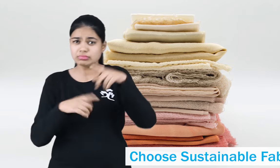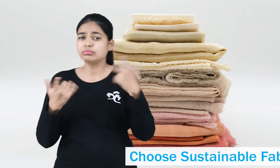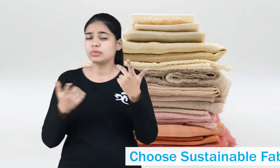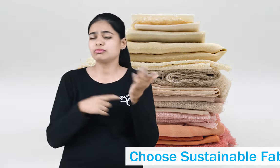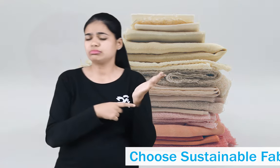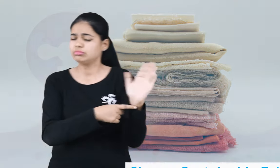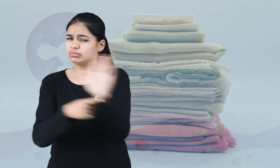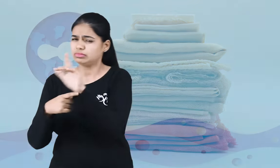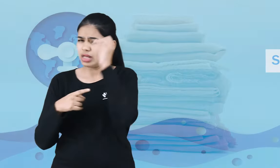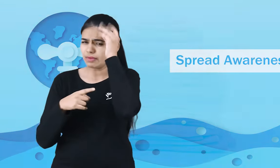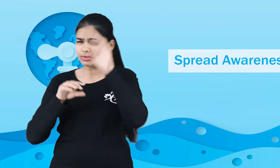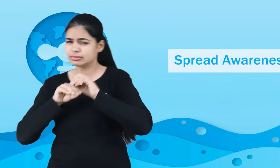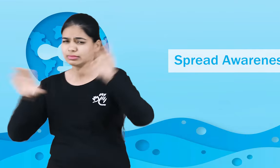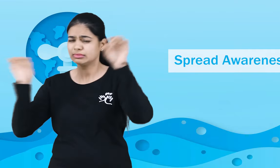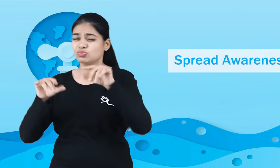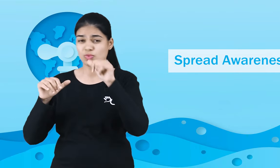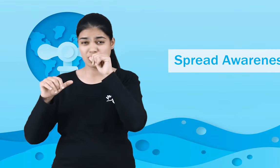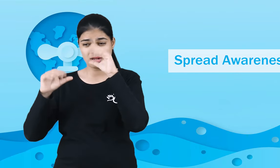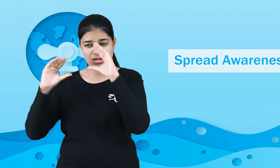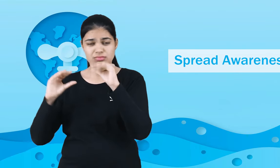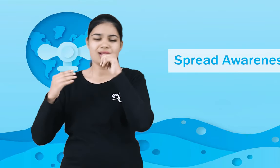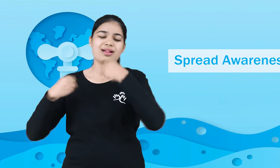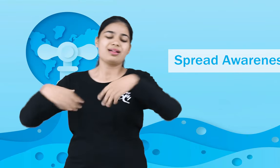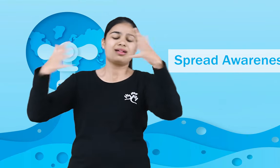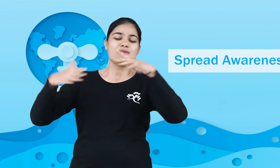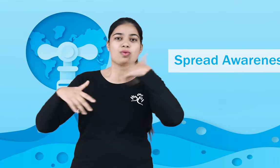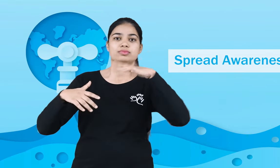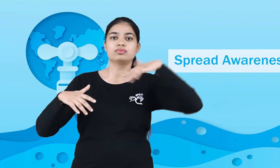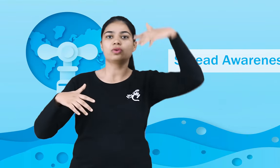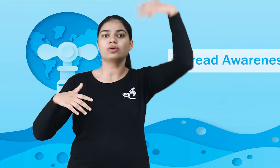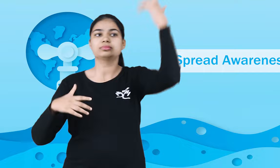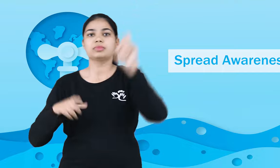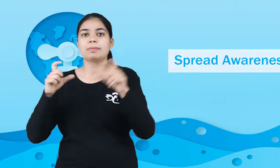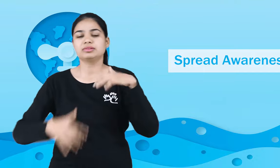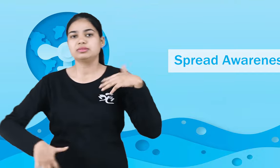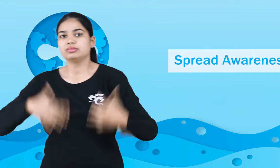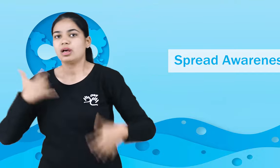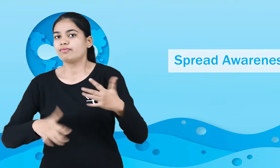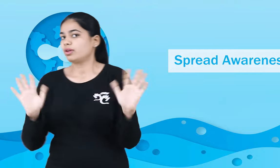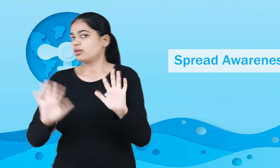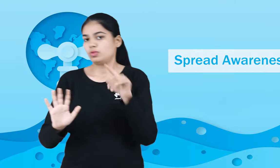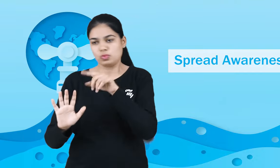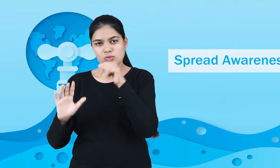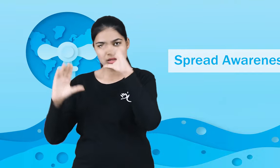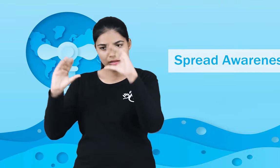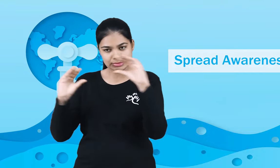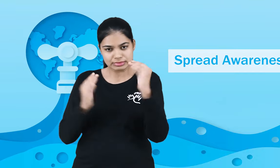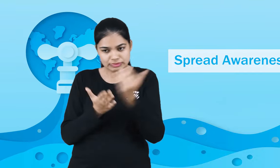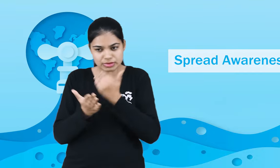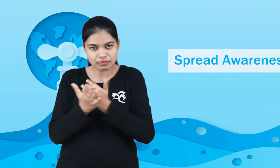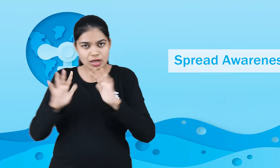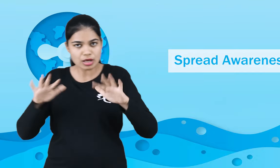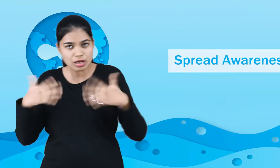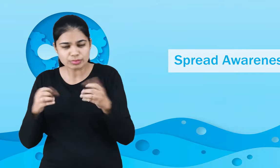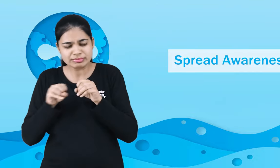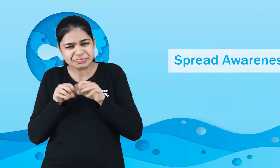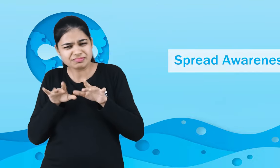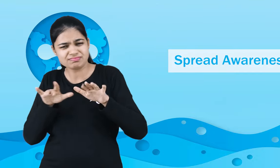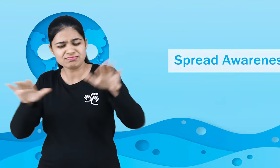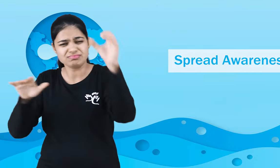water content and a good for environment can reduce the water footprint. The fourth thing we can do is spreading awareness. All these issues can be tackled if we are making sure